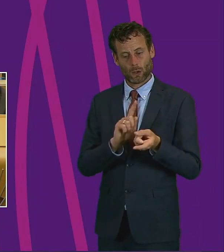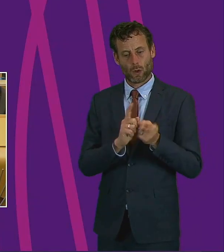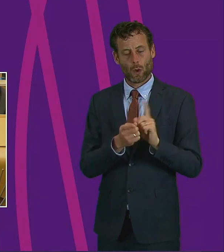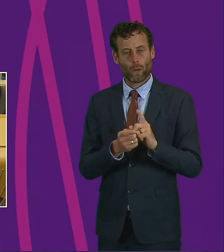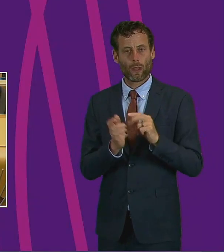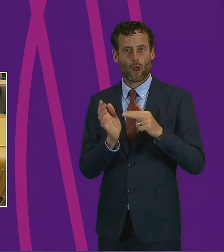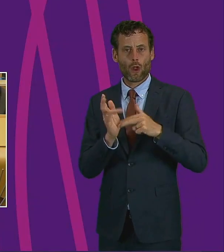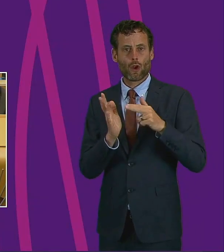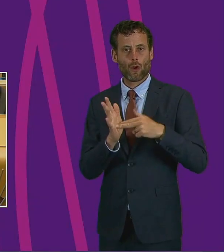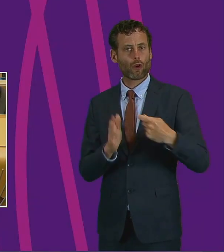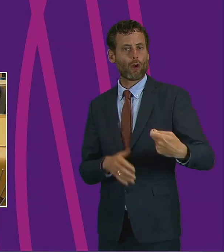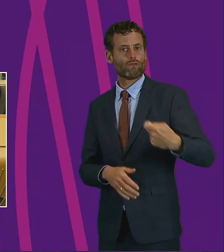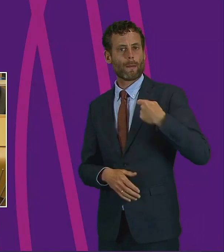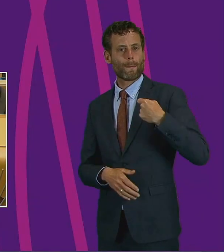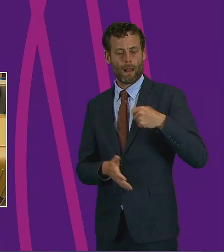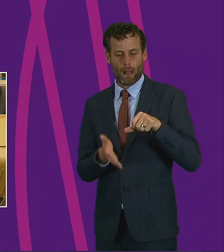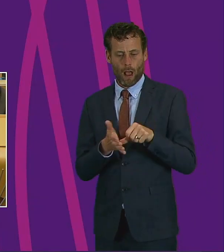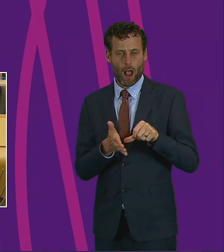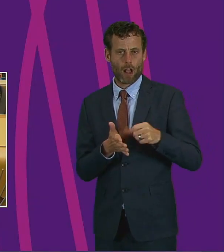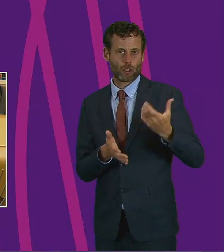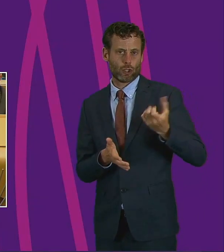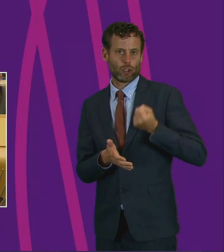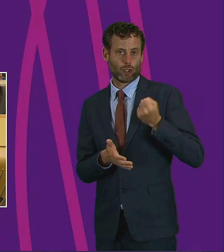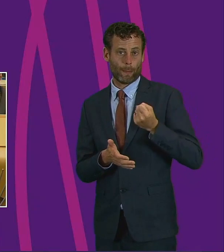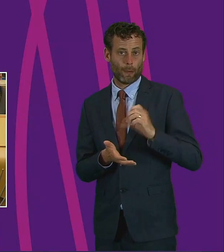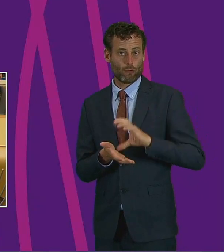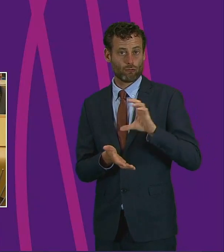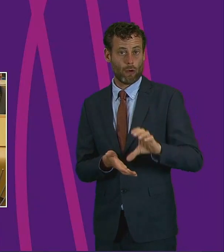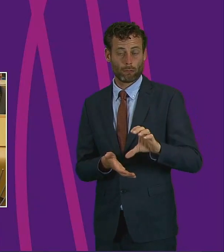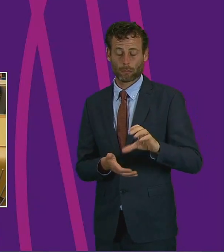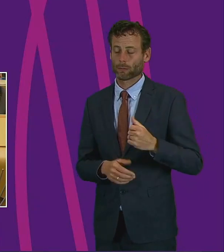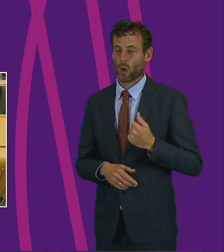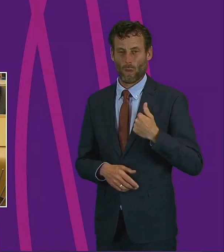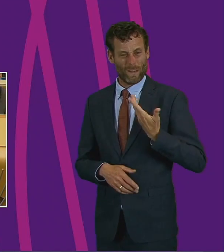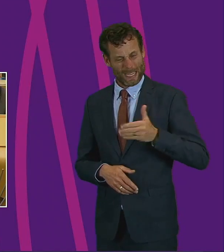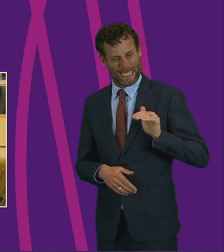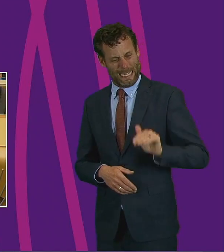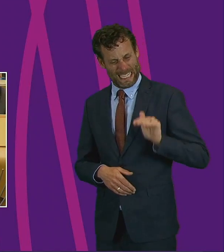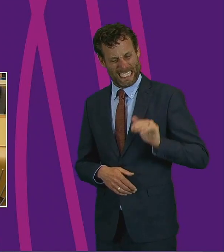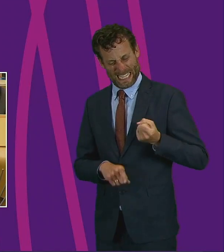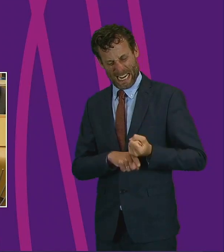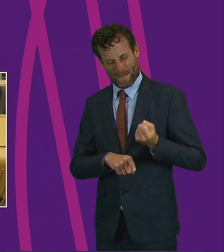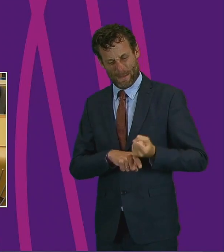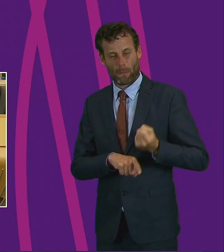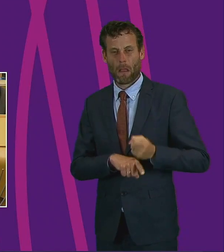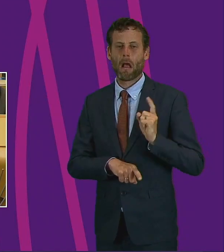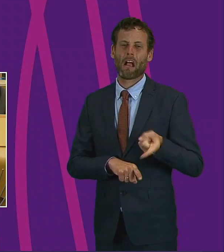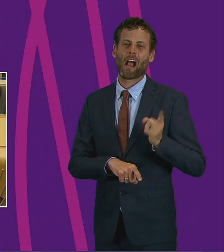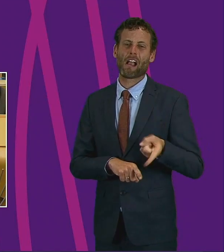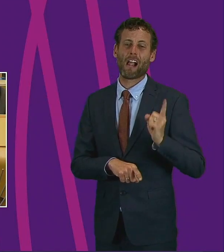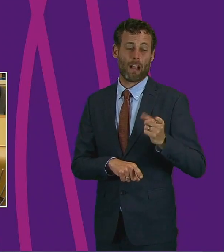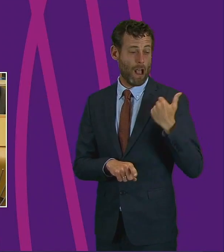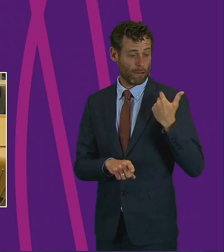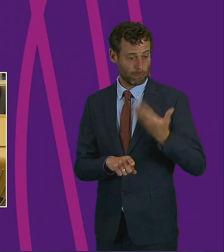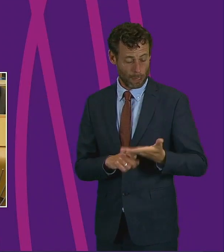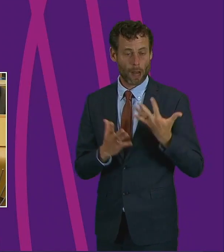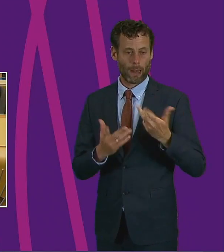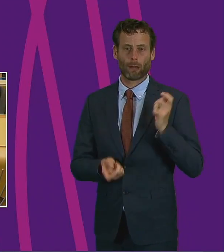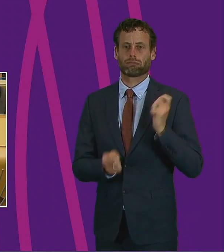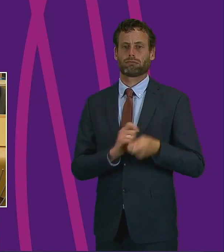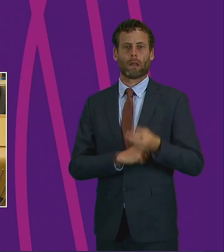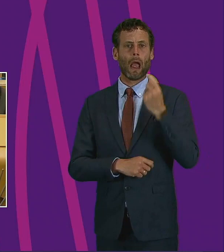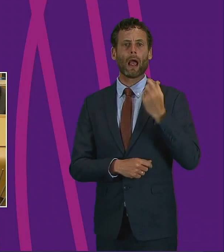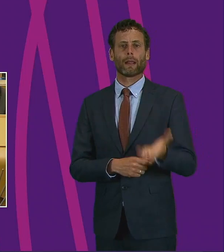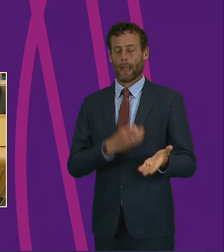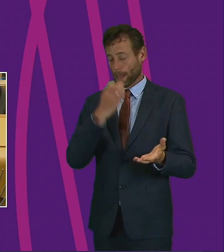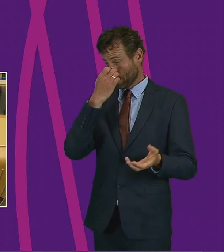seen in the last couple of months, the UK Government is capable of making changes, to welfare provision at pace. Why go back to the precariousness